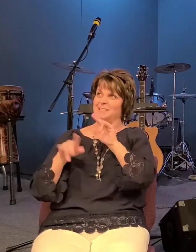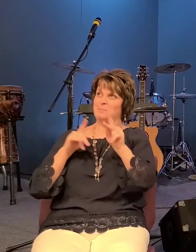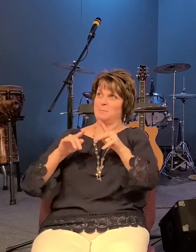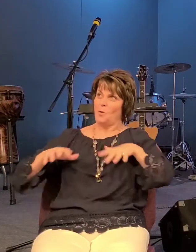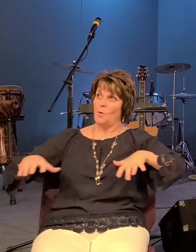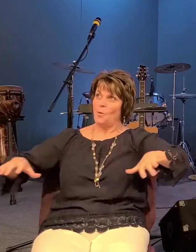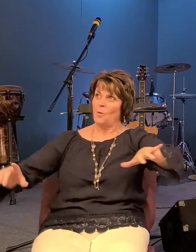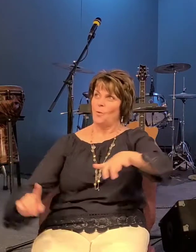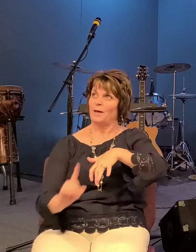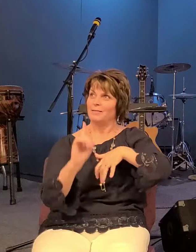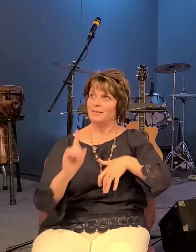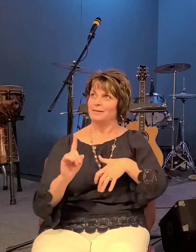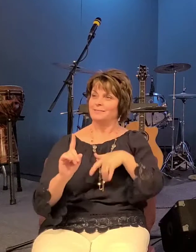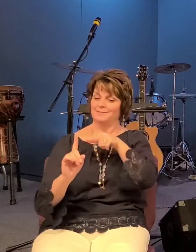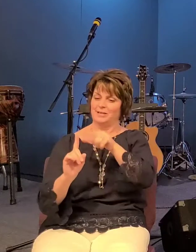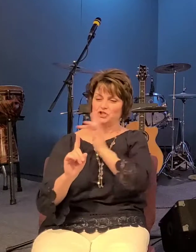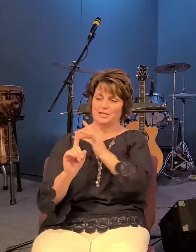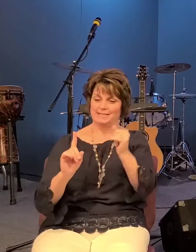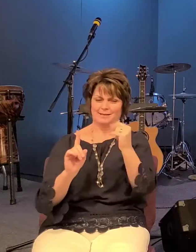was enormous